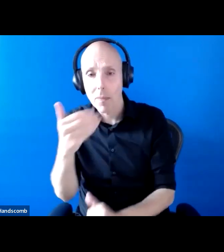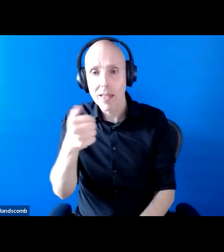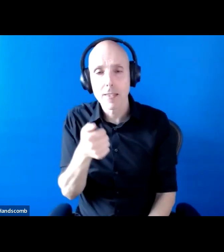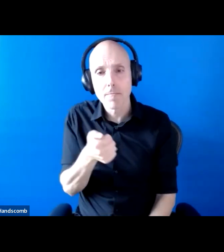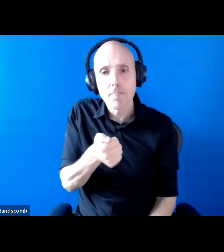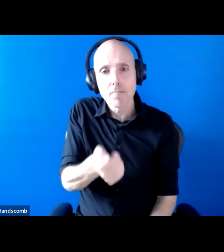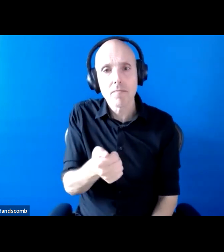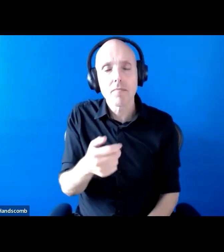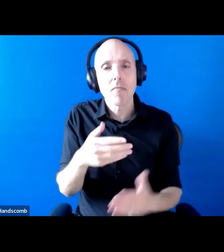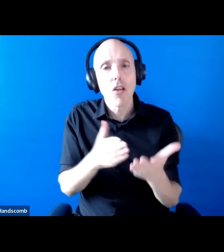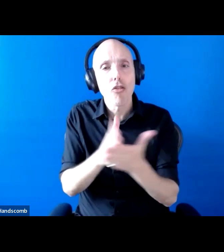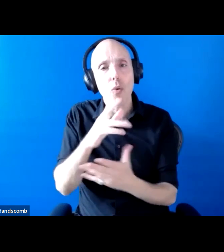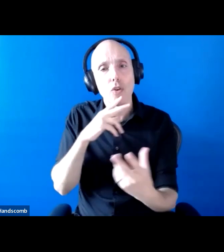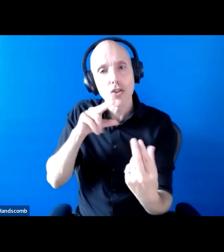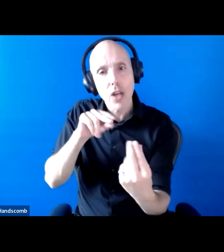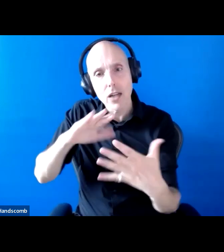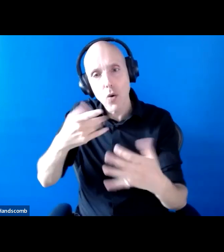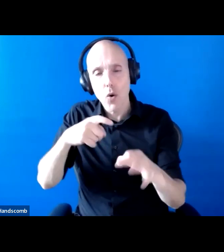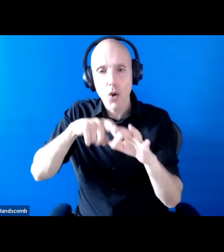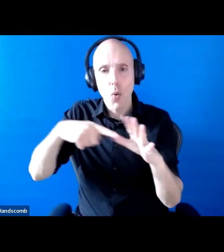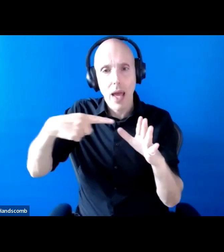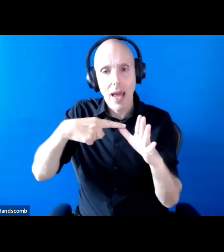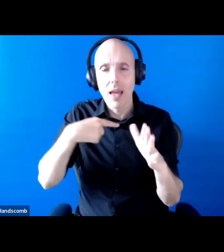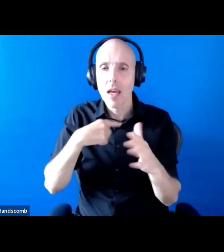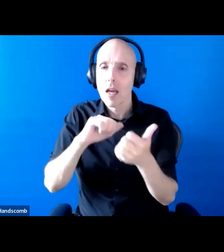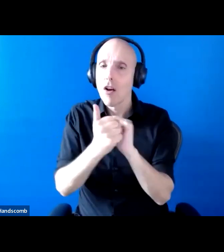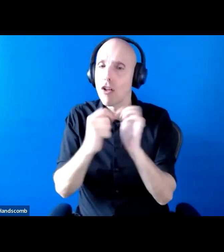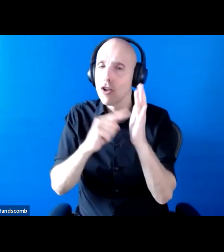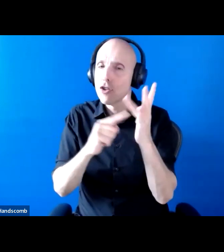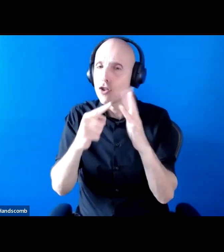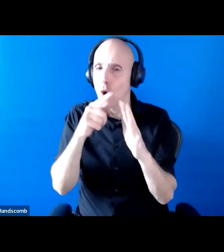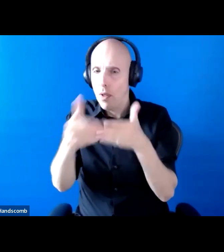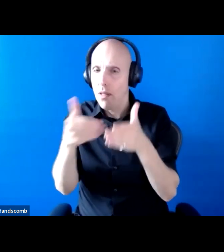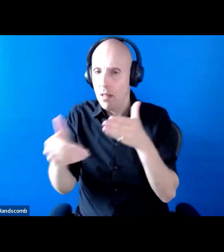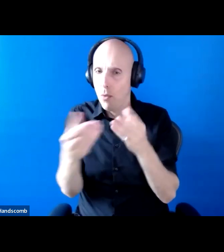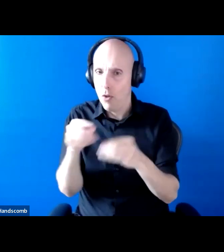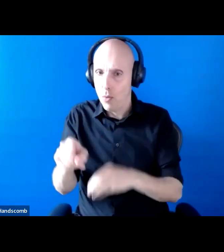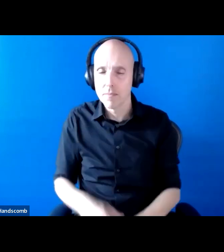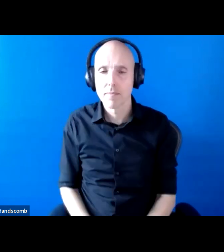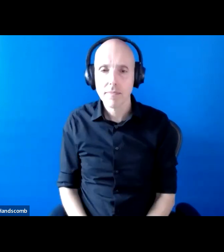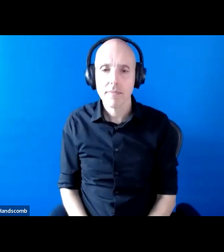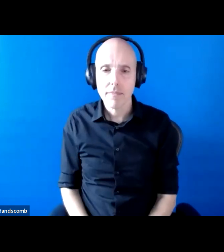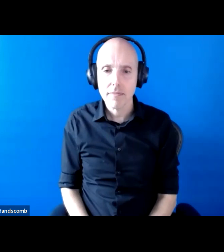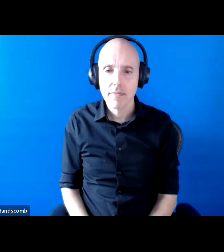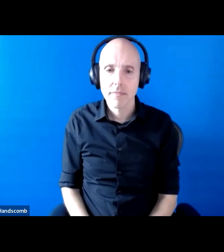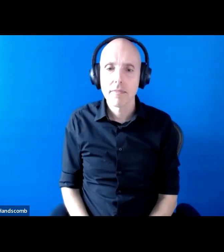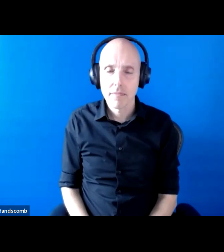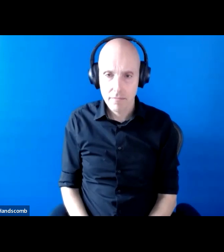in the chat or in the Q&A and my colleague Jo will try and assist you to get that sorted. For everyone who's joined us today,